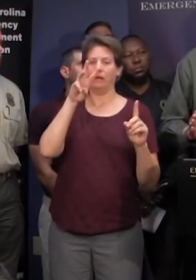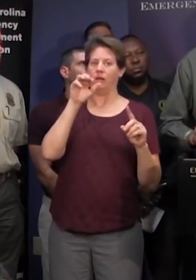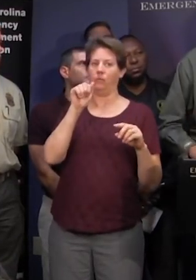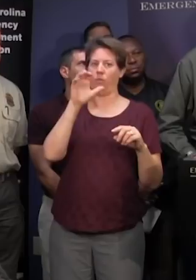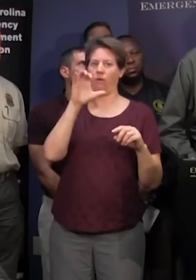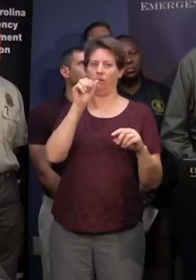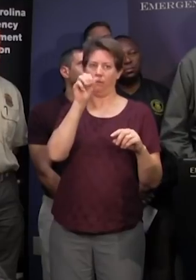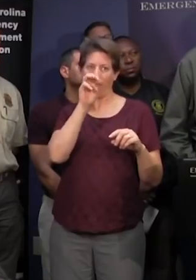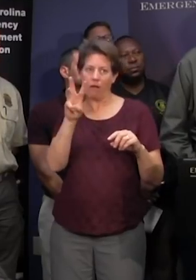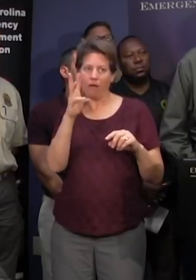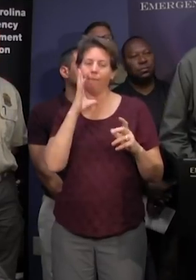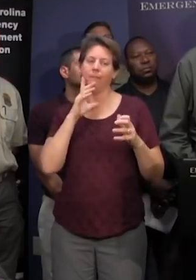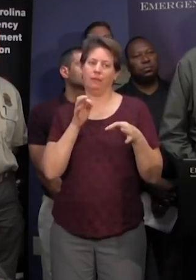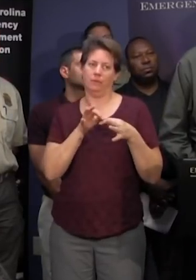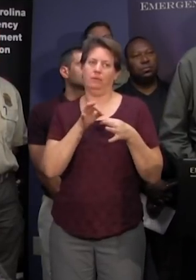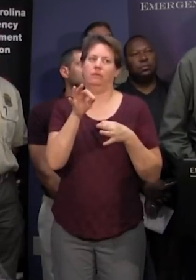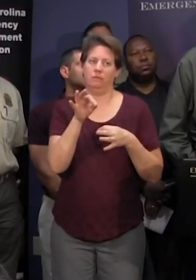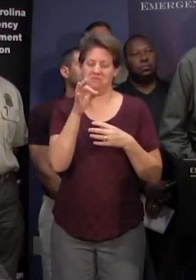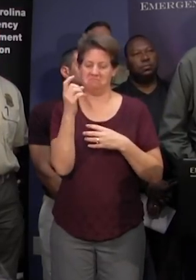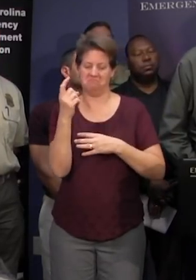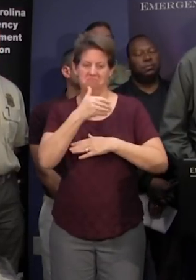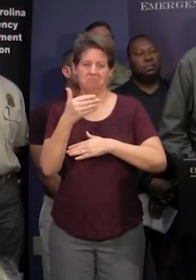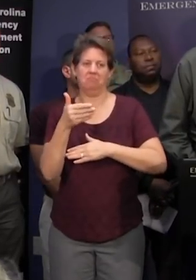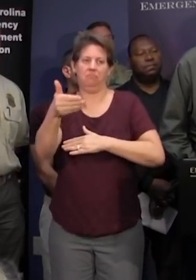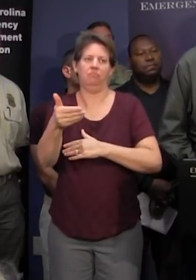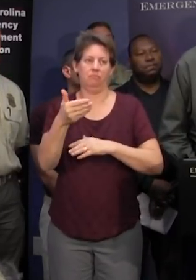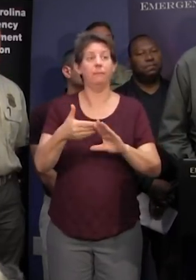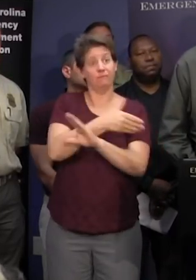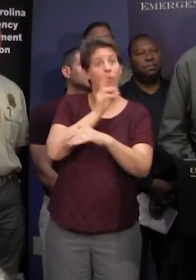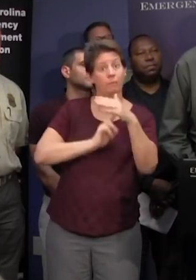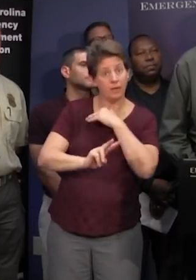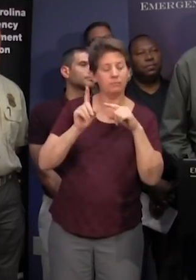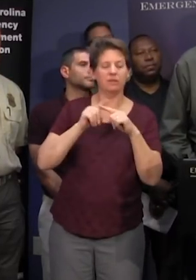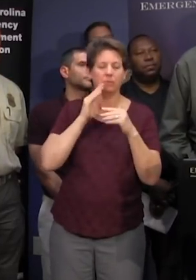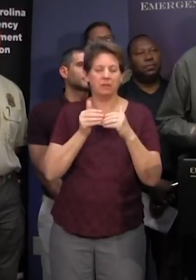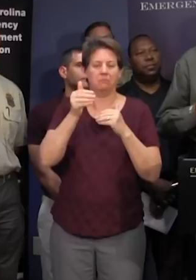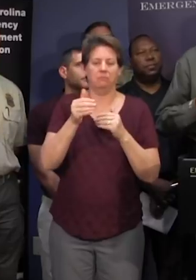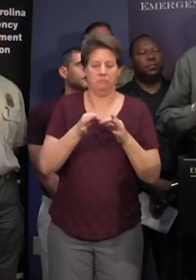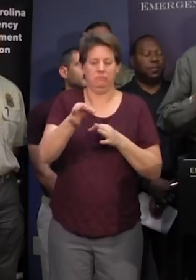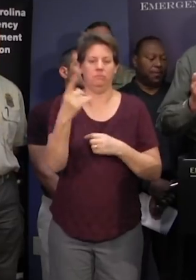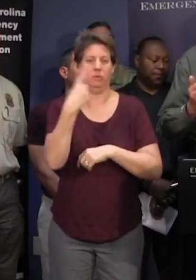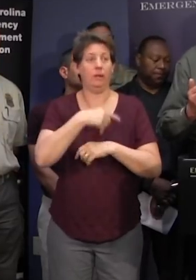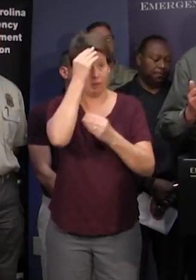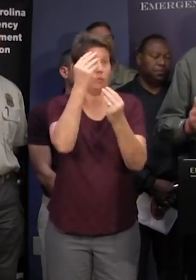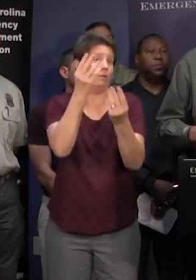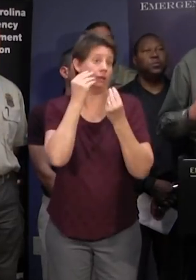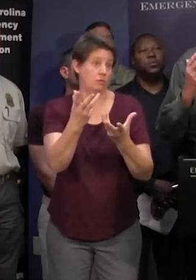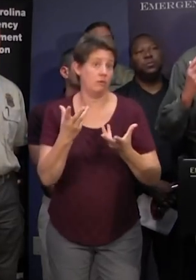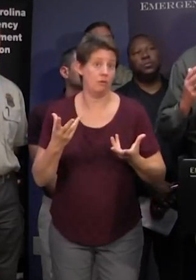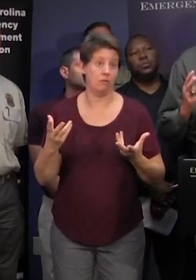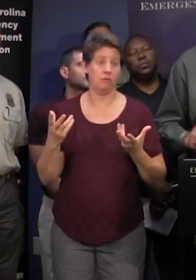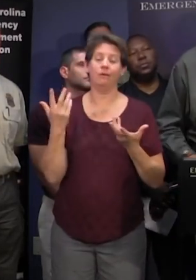delayed and they're flooding for another day from previously predicted but we'll we'll keep you updated